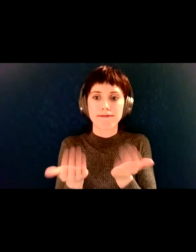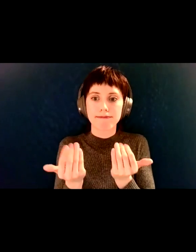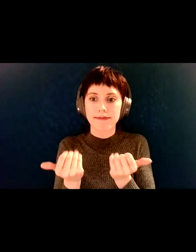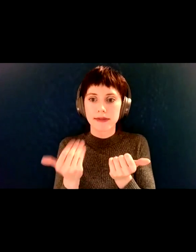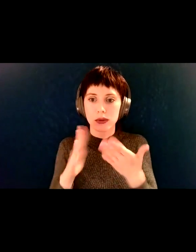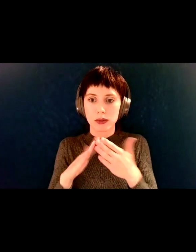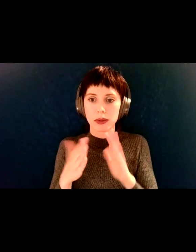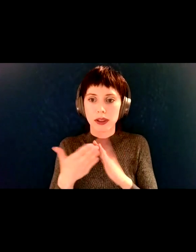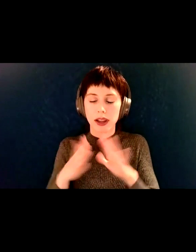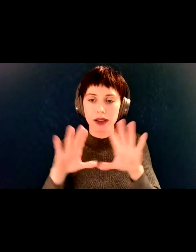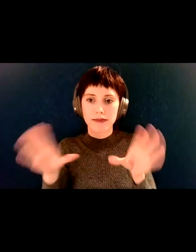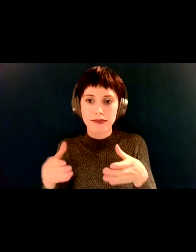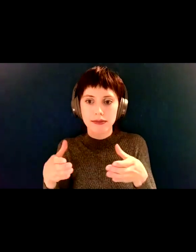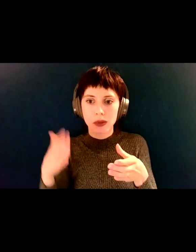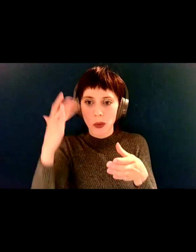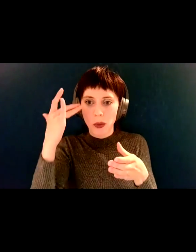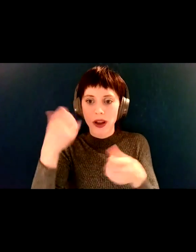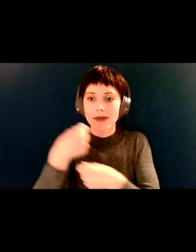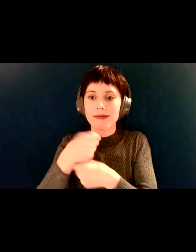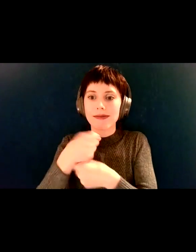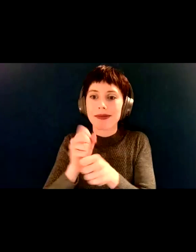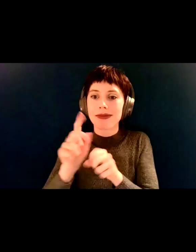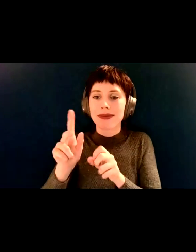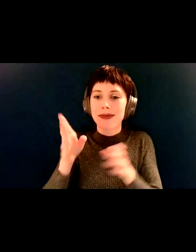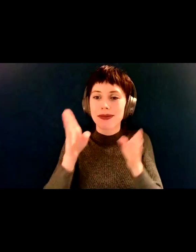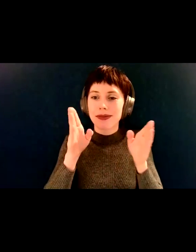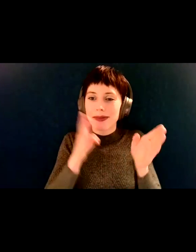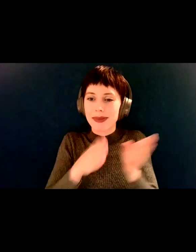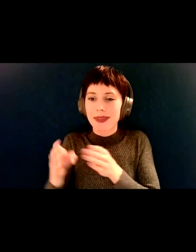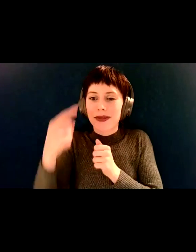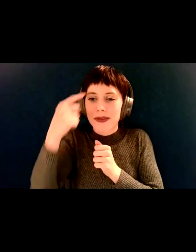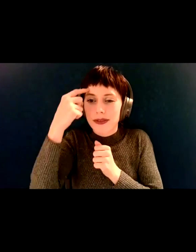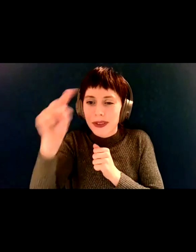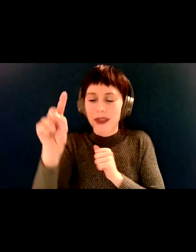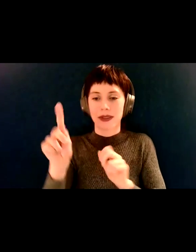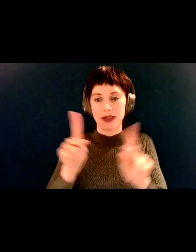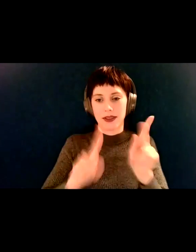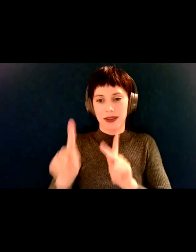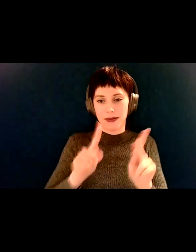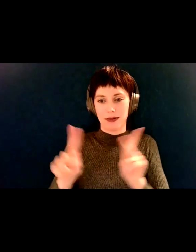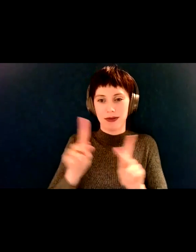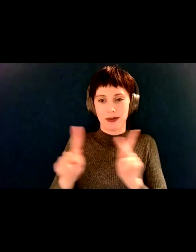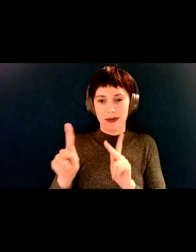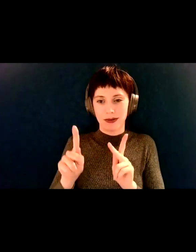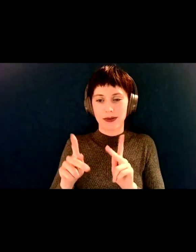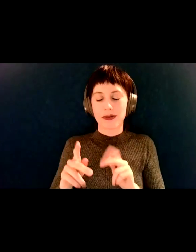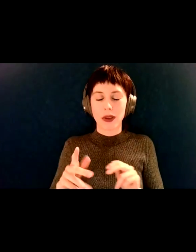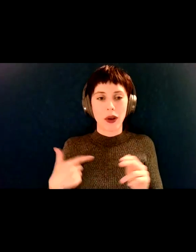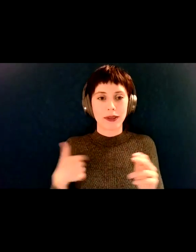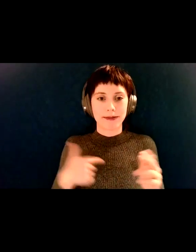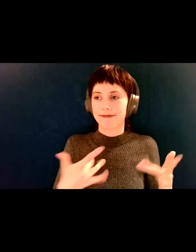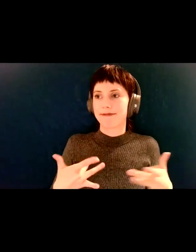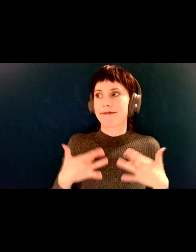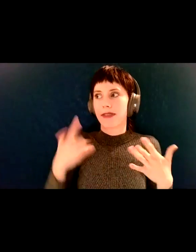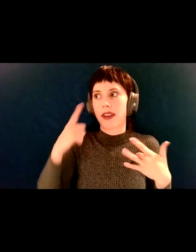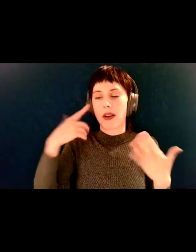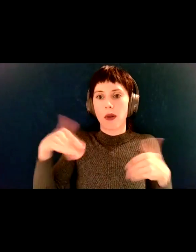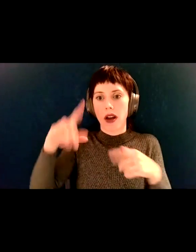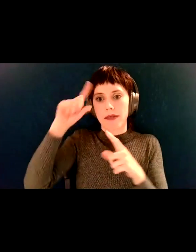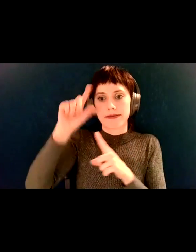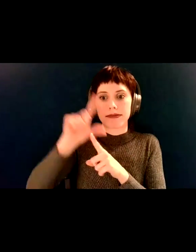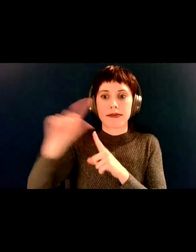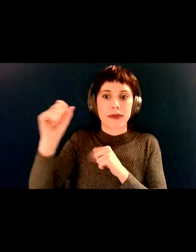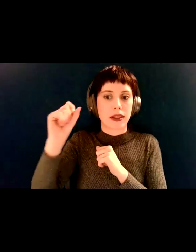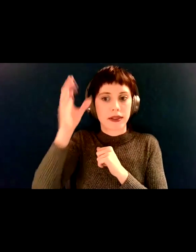a people's plan. I like it. We just love that. It's so brilliant. And so we're, we're really excited about that. That is going to be a huge